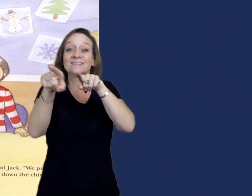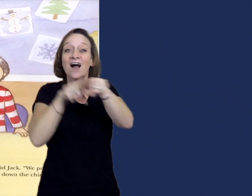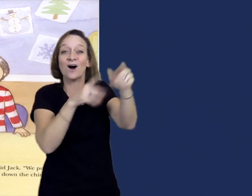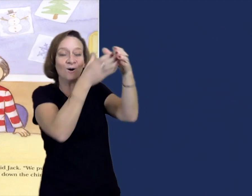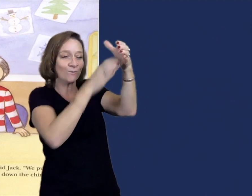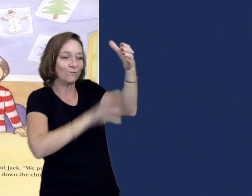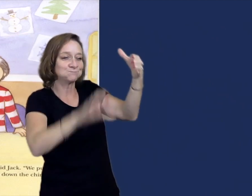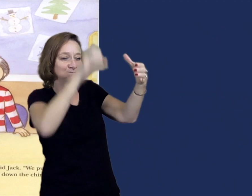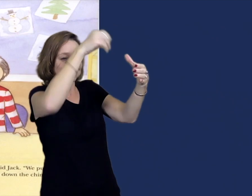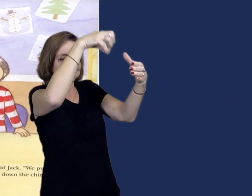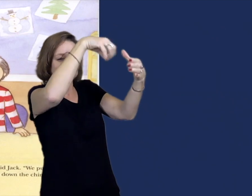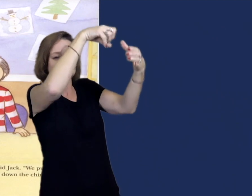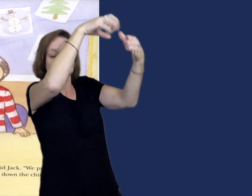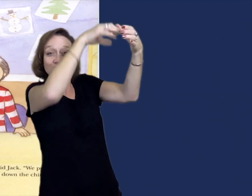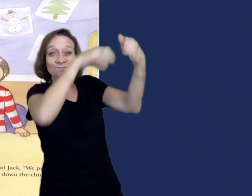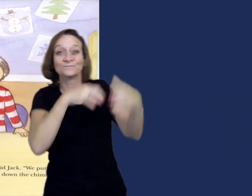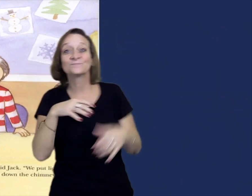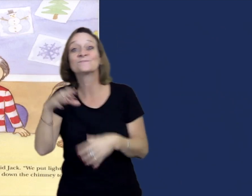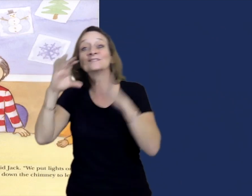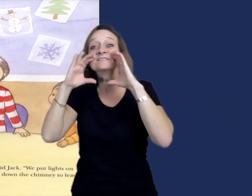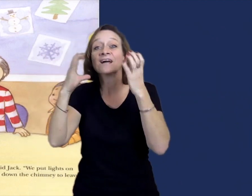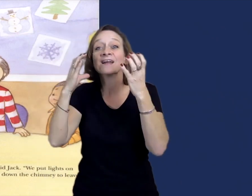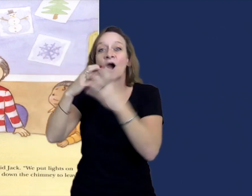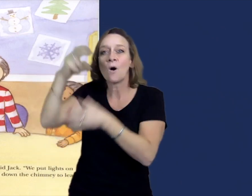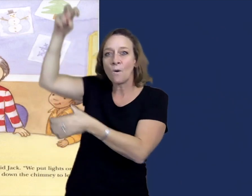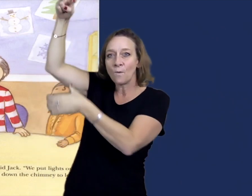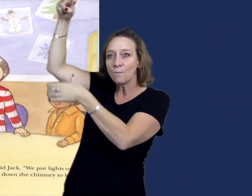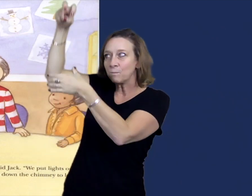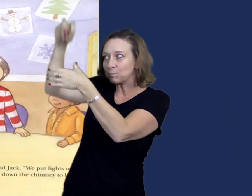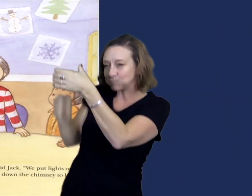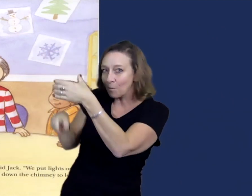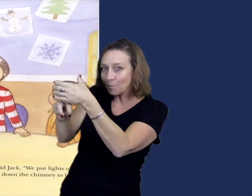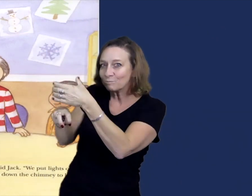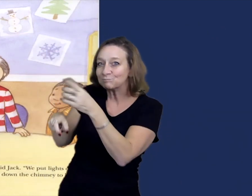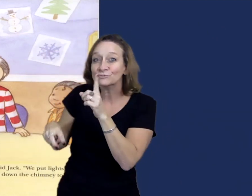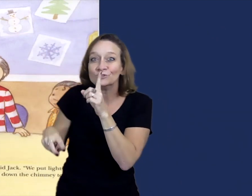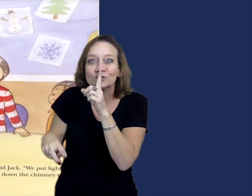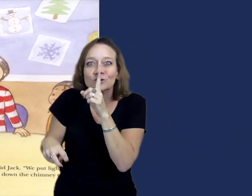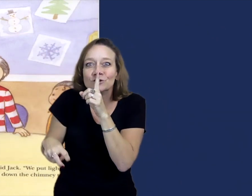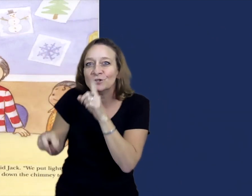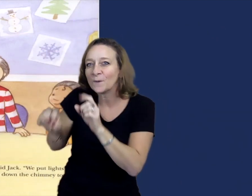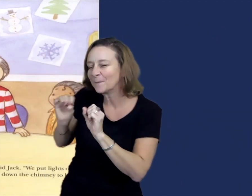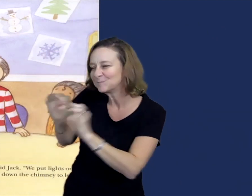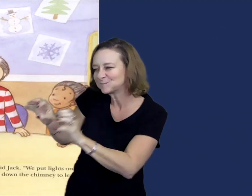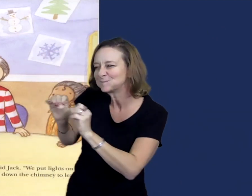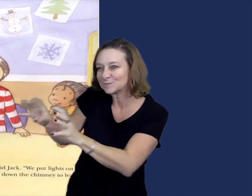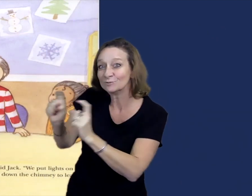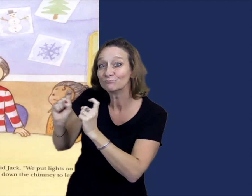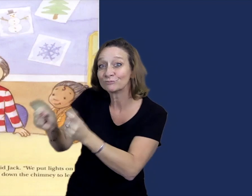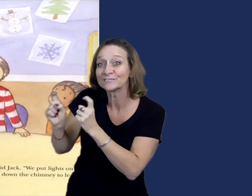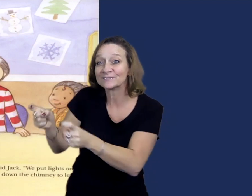lights on our tree and Santa slides down the chimney to leave us presents while we're sleeping.